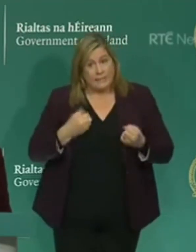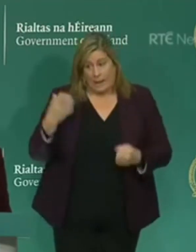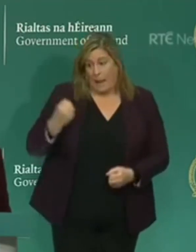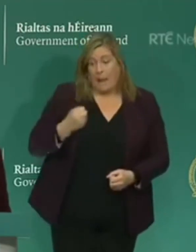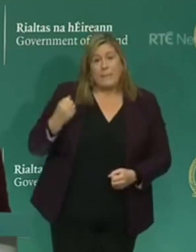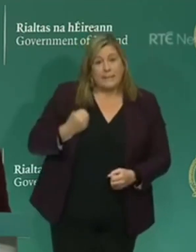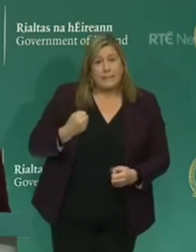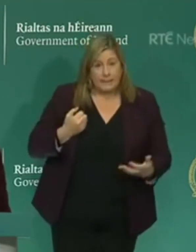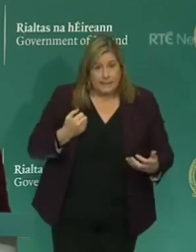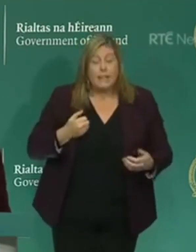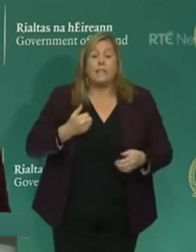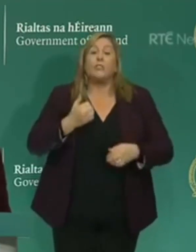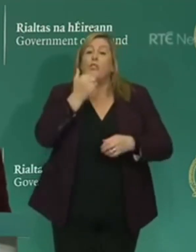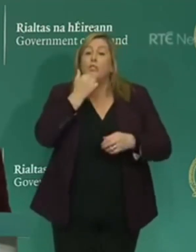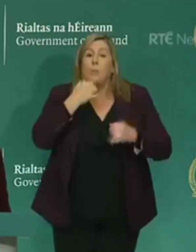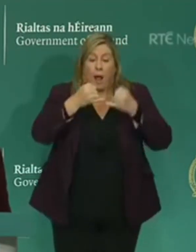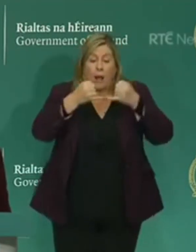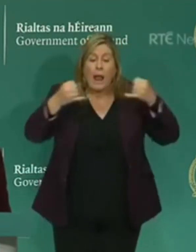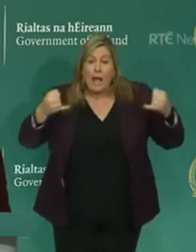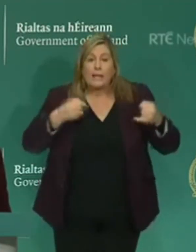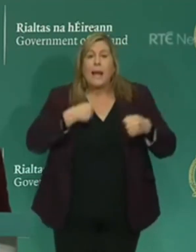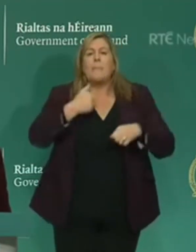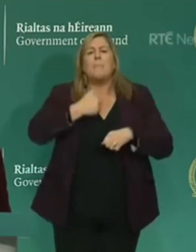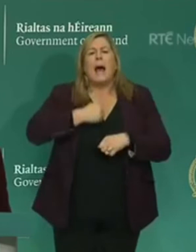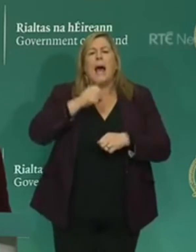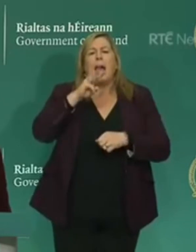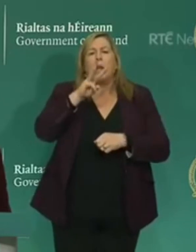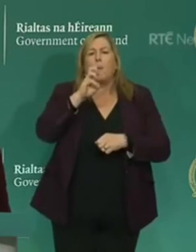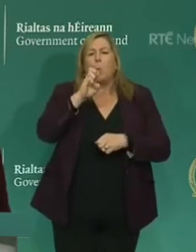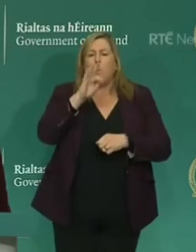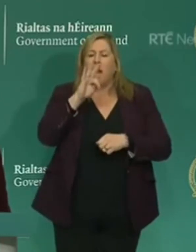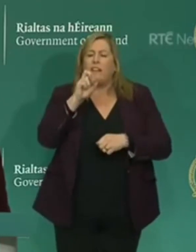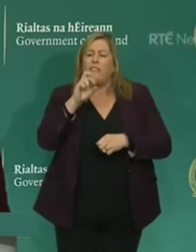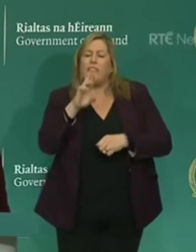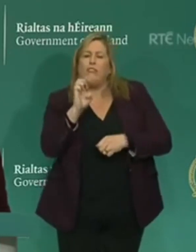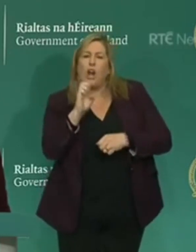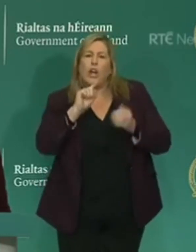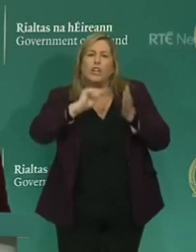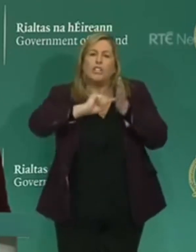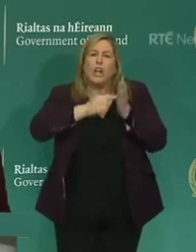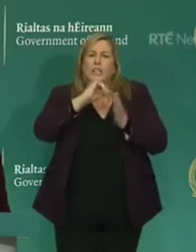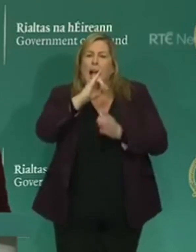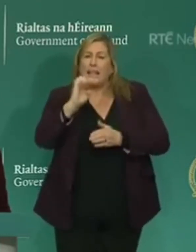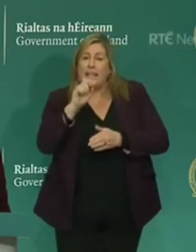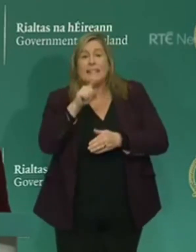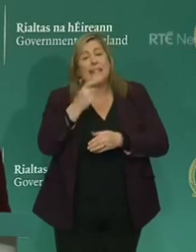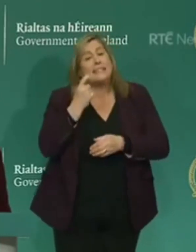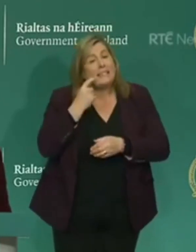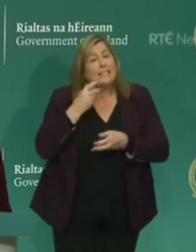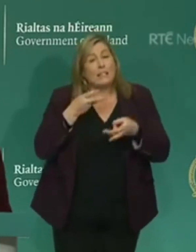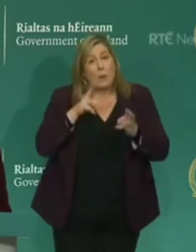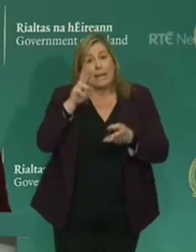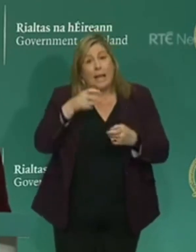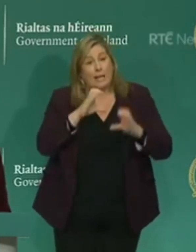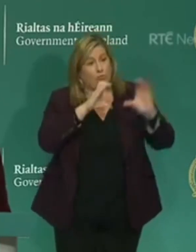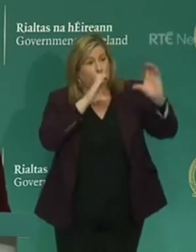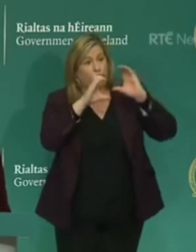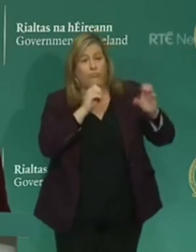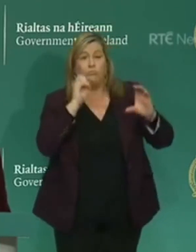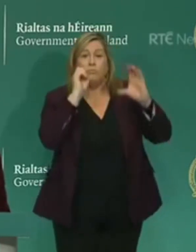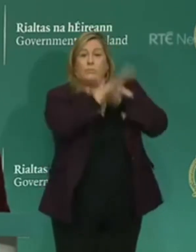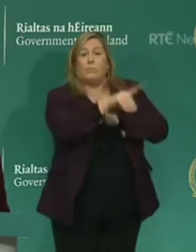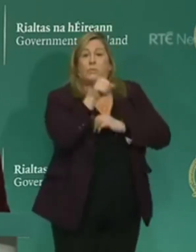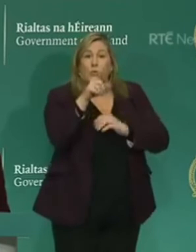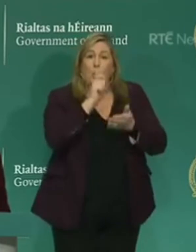applications submitted online through mywelfare.ie is increasing, and this is the easiest and most efficient way of submitting an